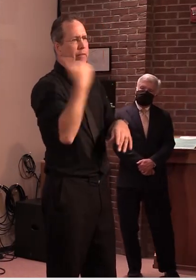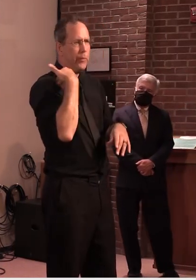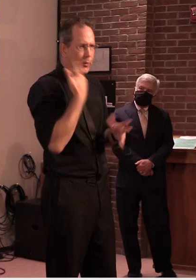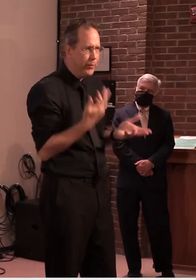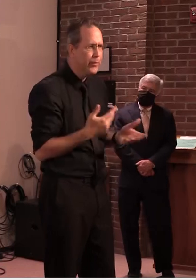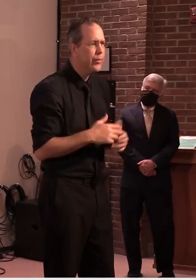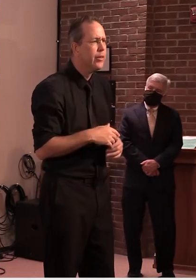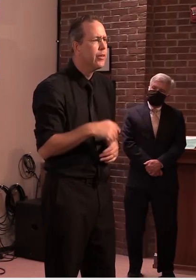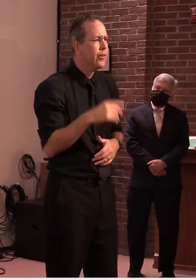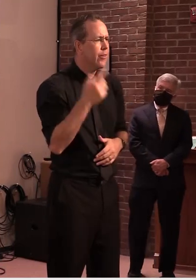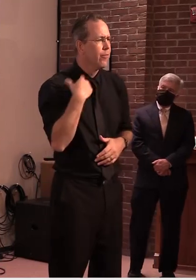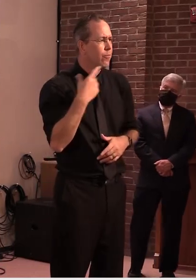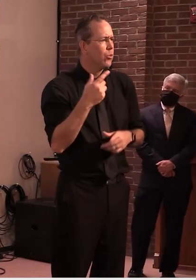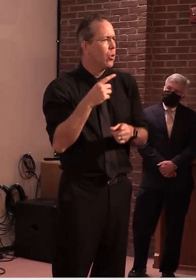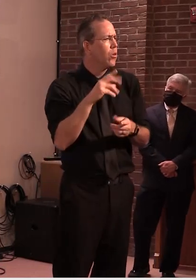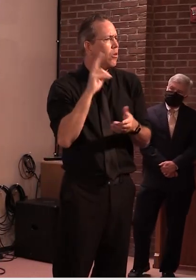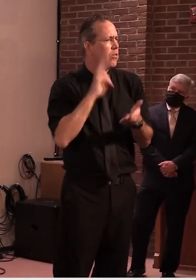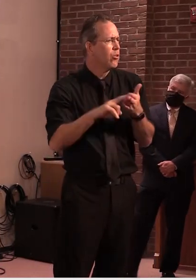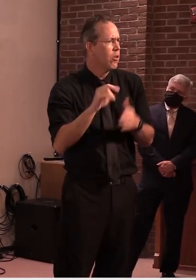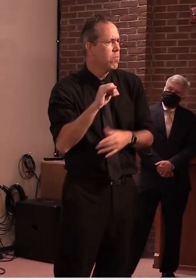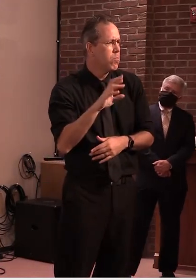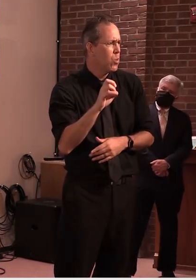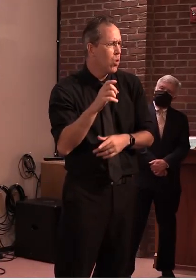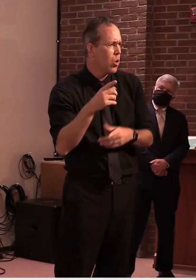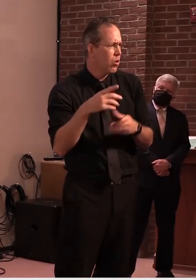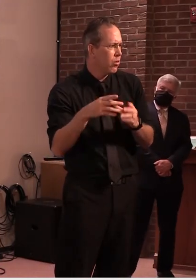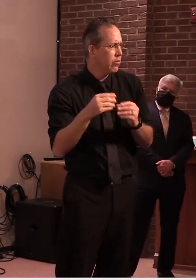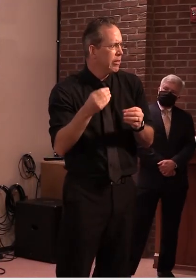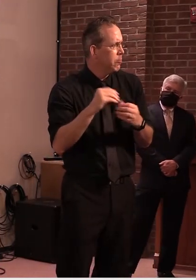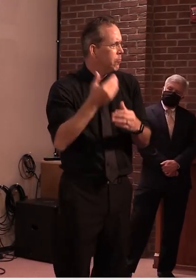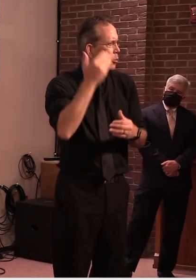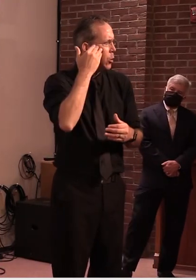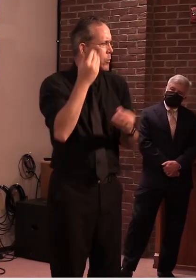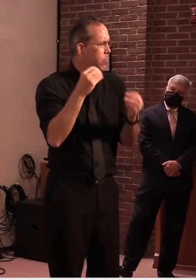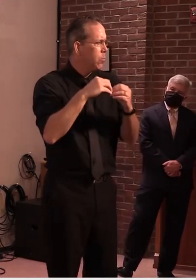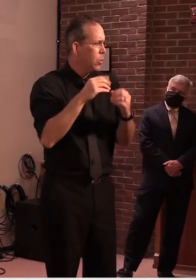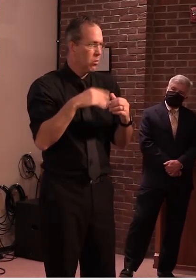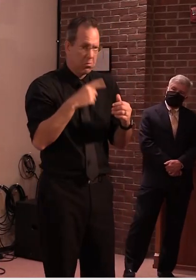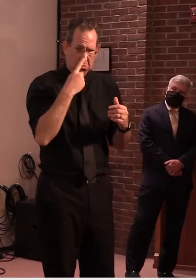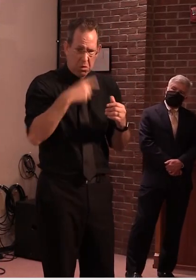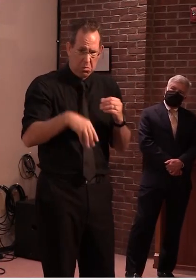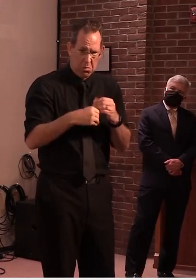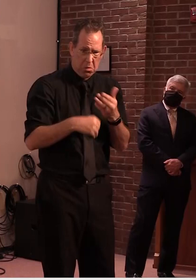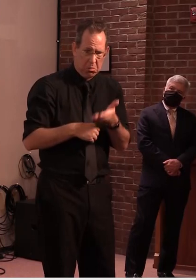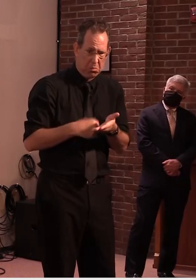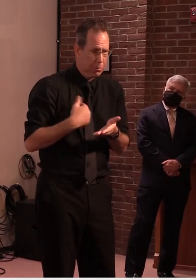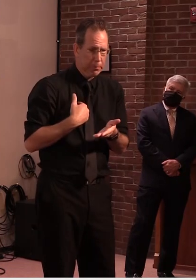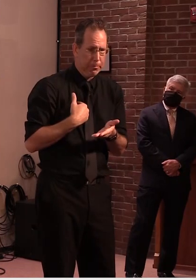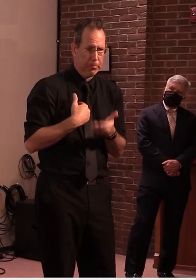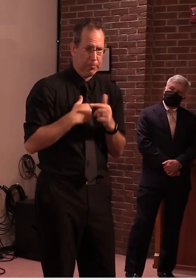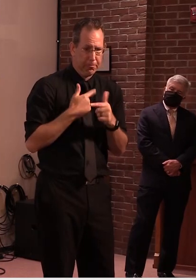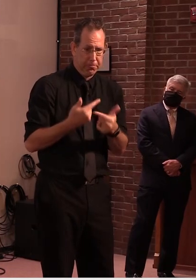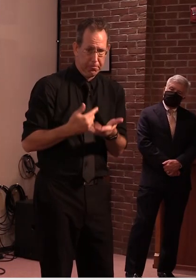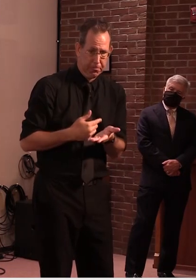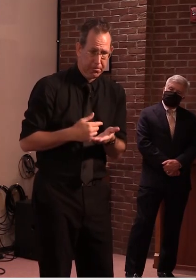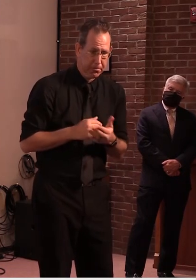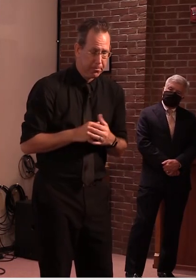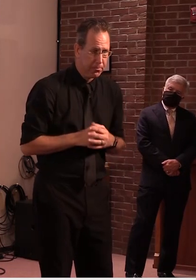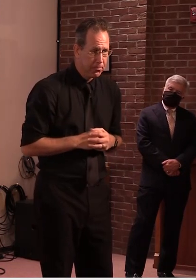president expert obviously on this issue and maybe she could uh she could answer the question much more succinctly than i can